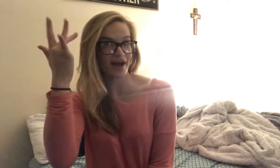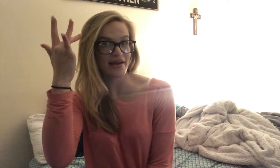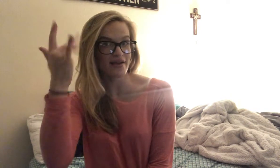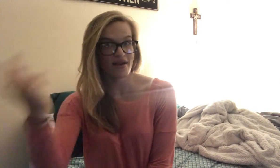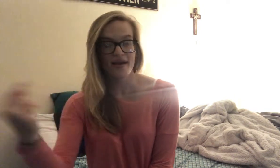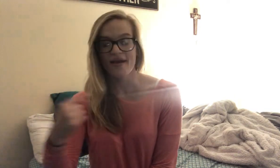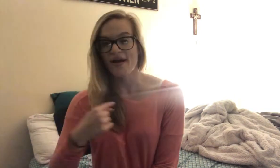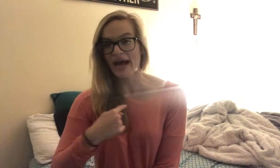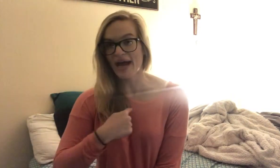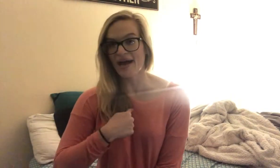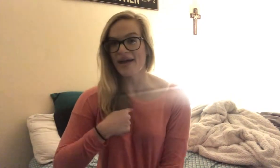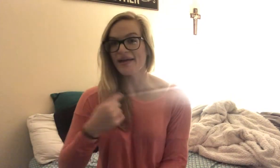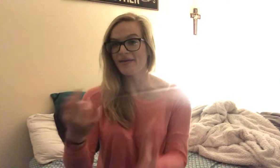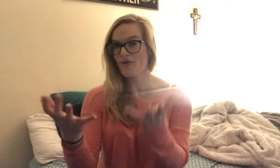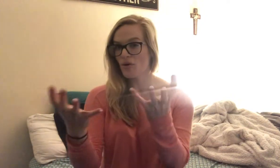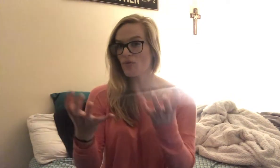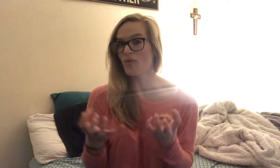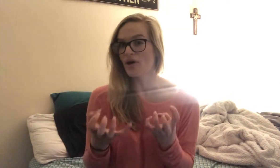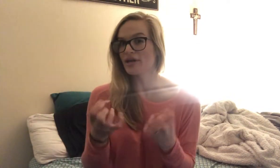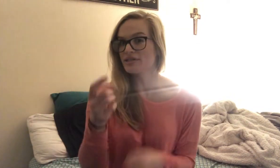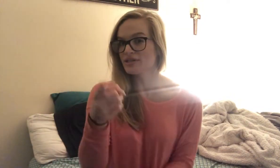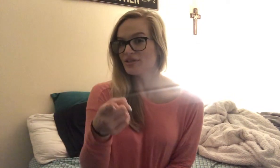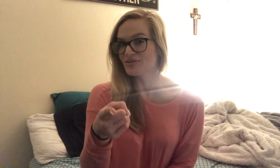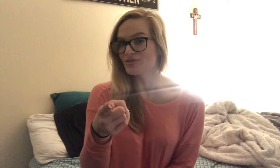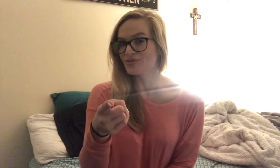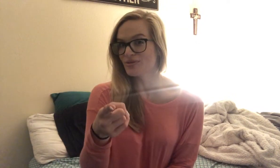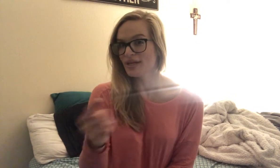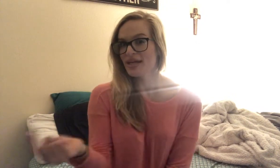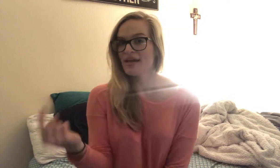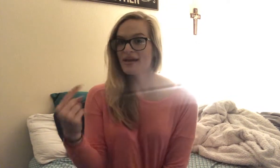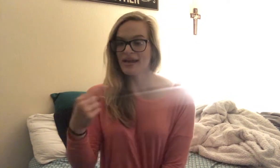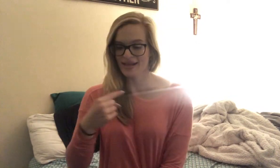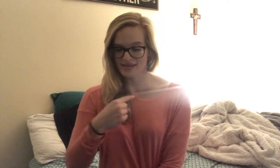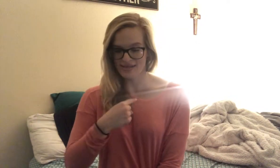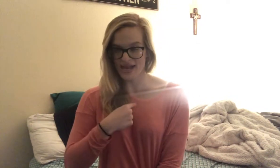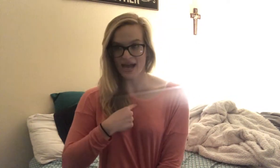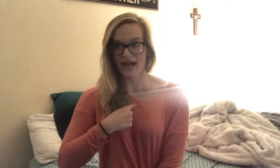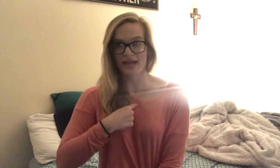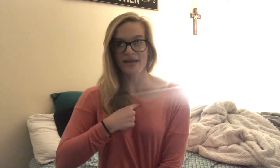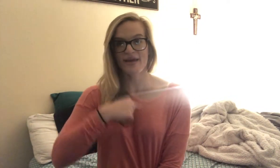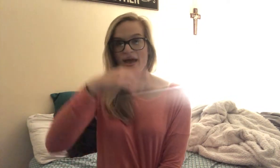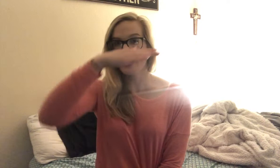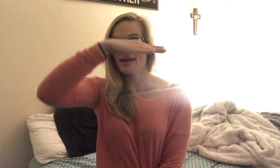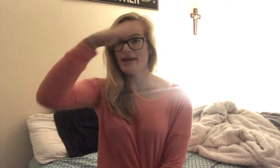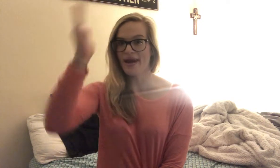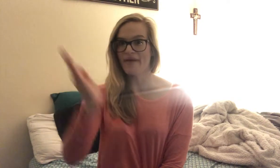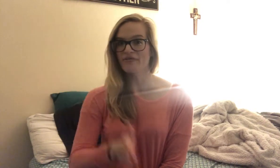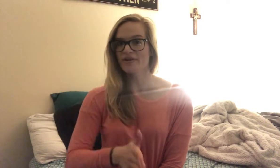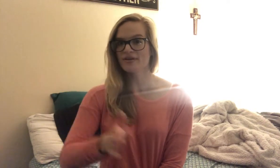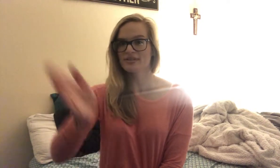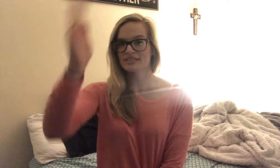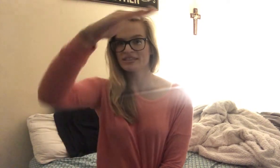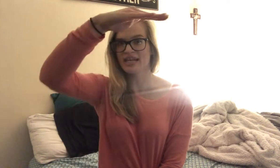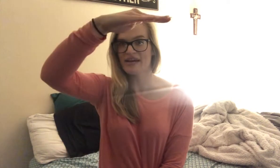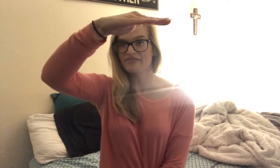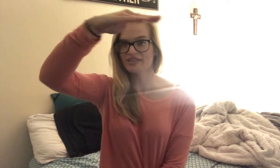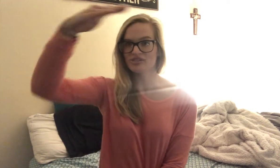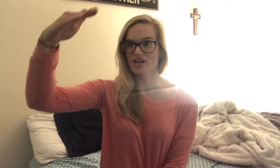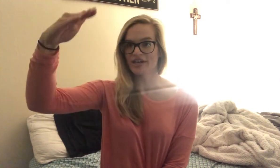I want you and I never. This is kind of like drawing